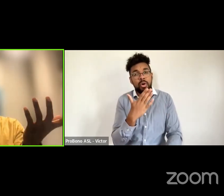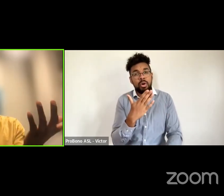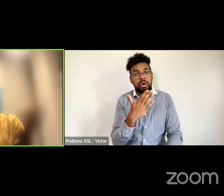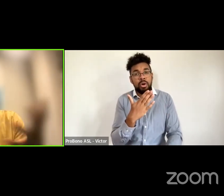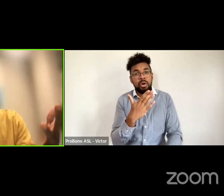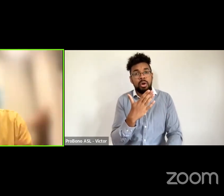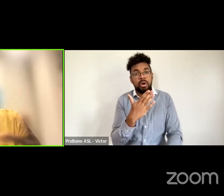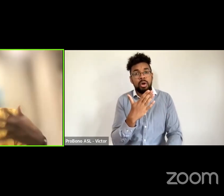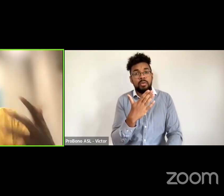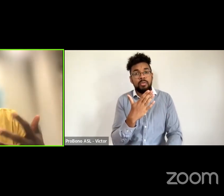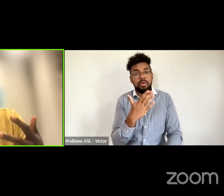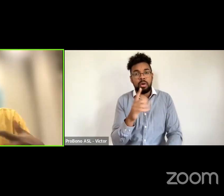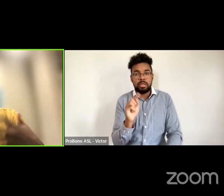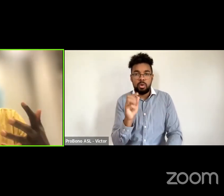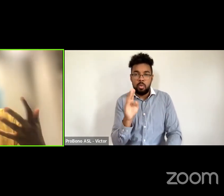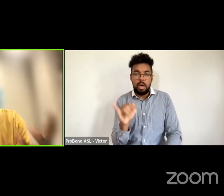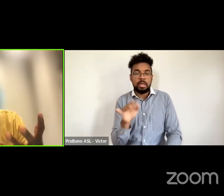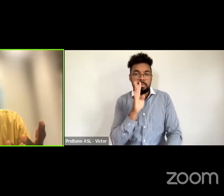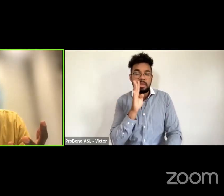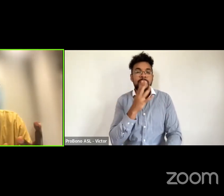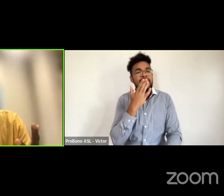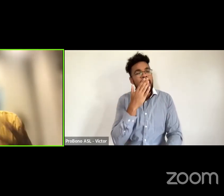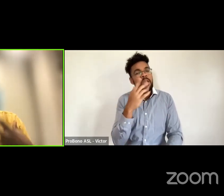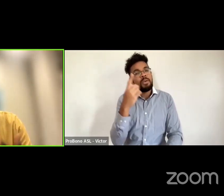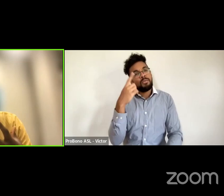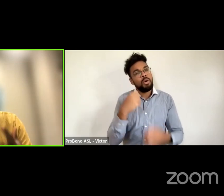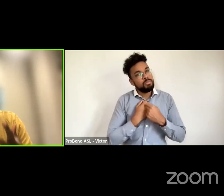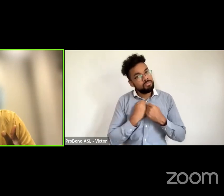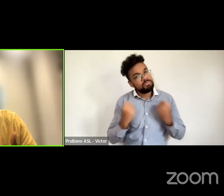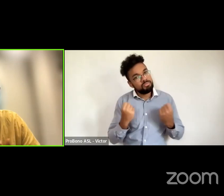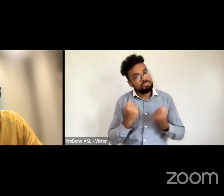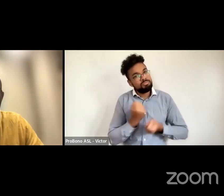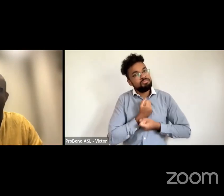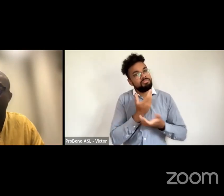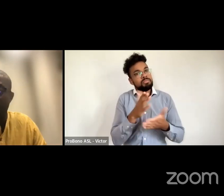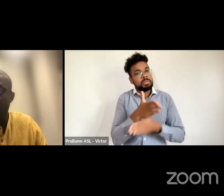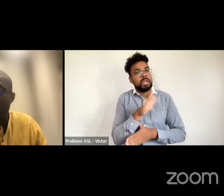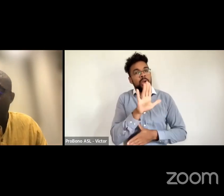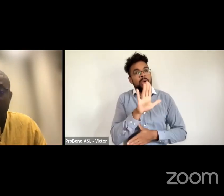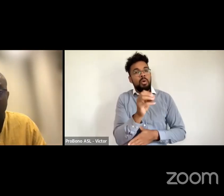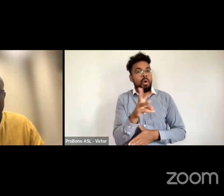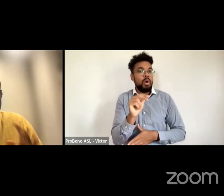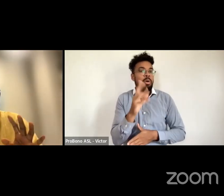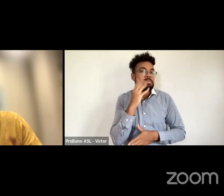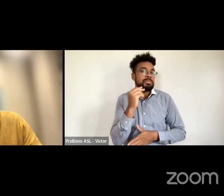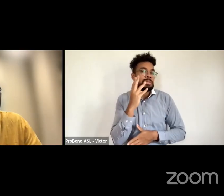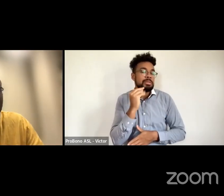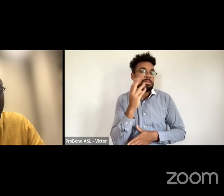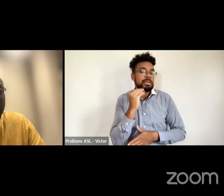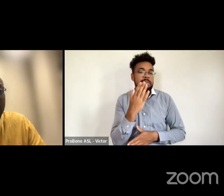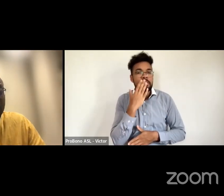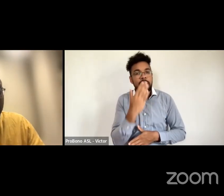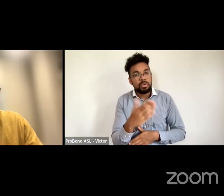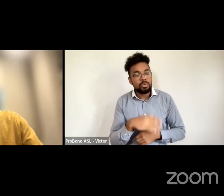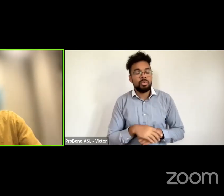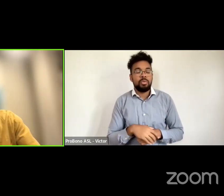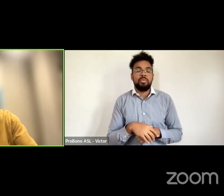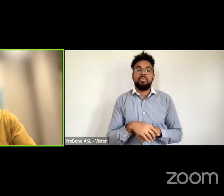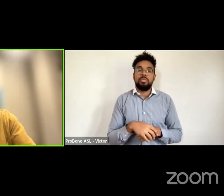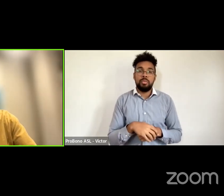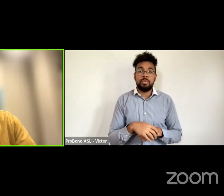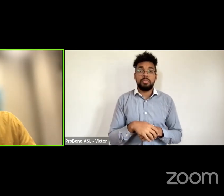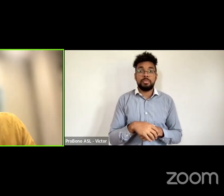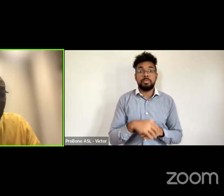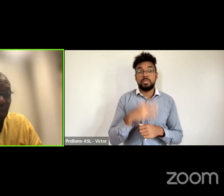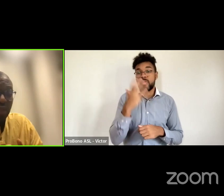for for for being but for being vulnerable to share your own deep sea texture um because like i said it's not it's